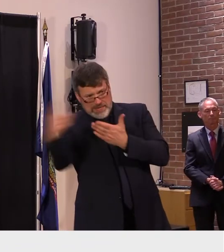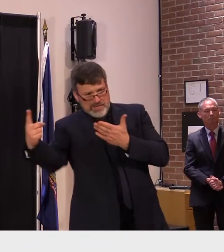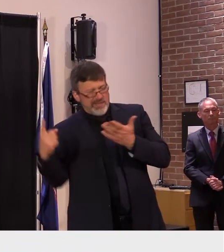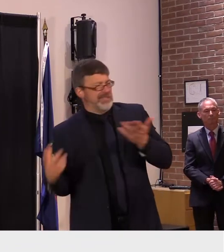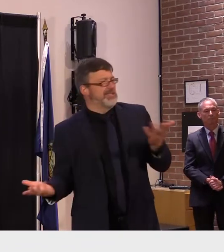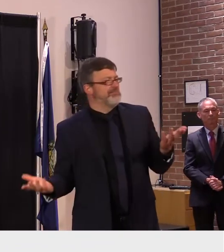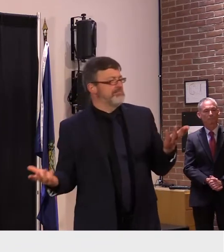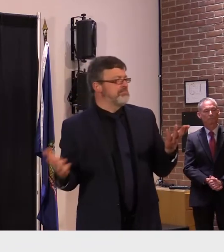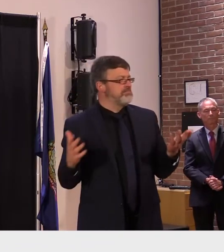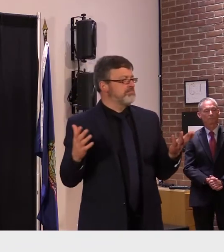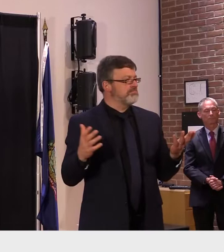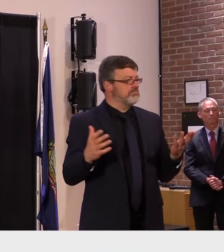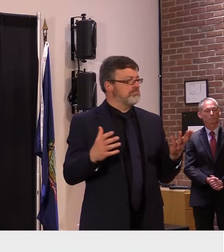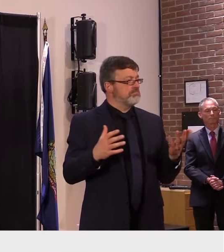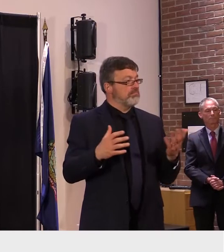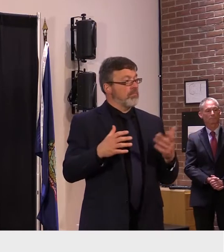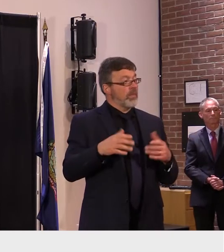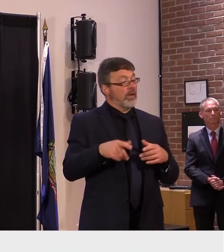per 100 000